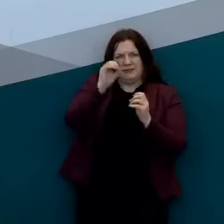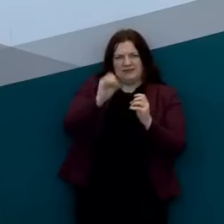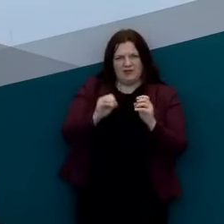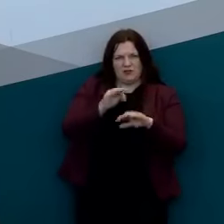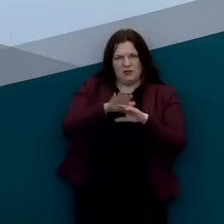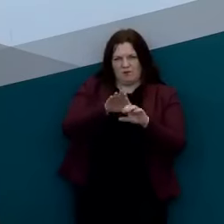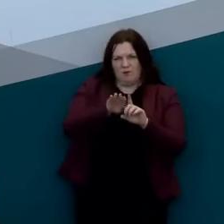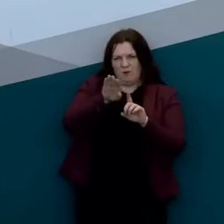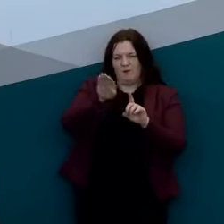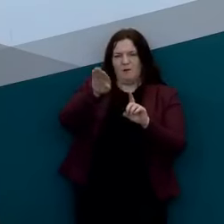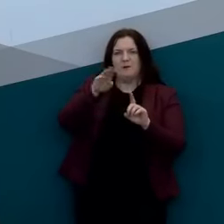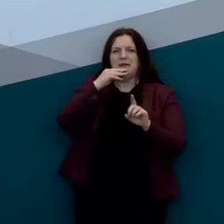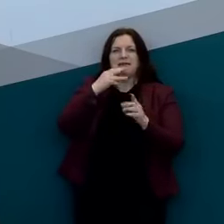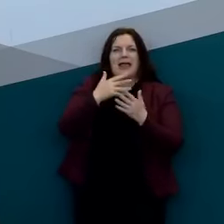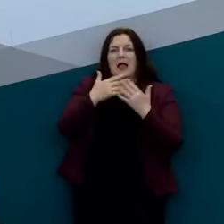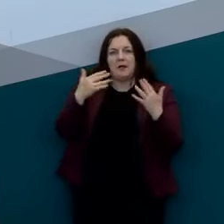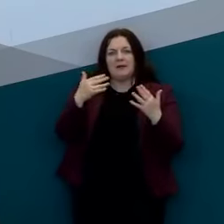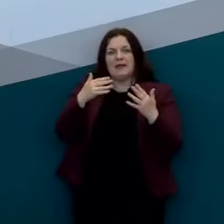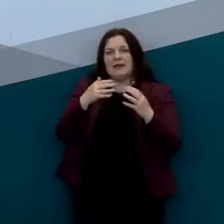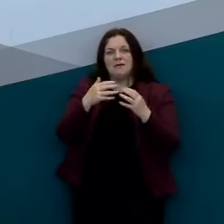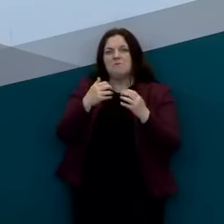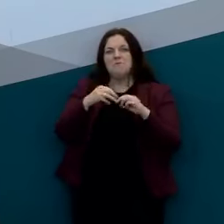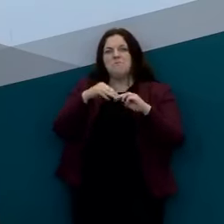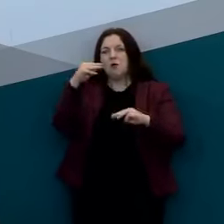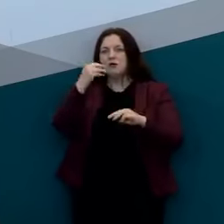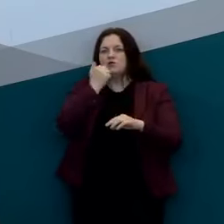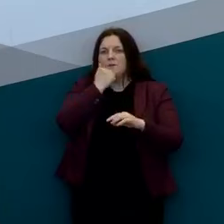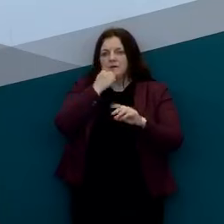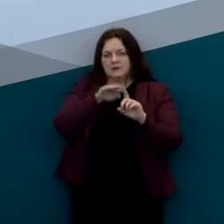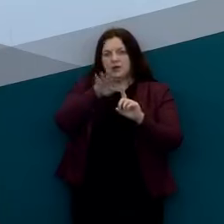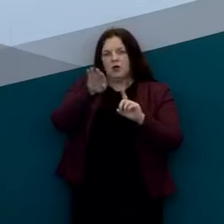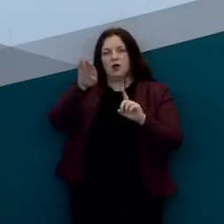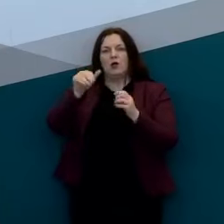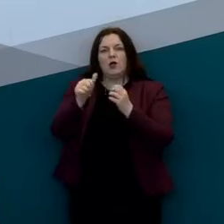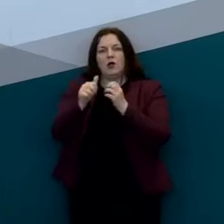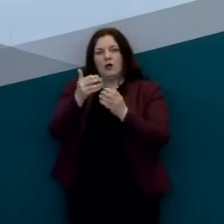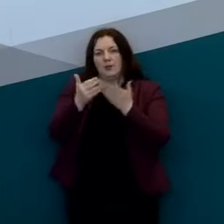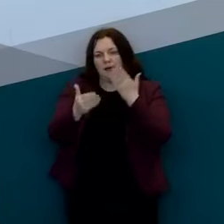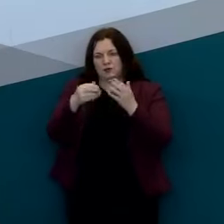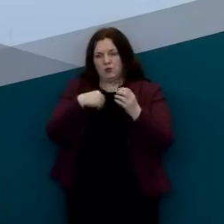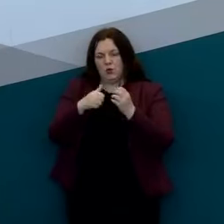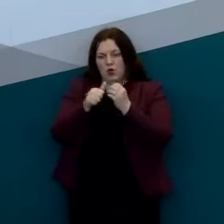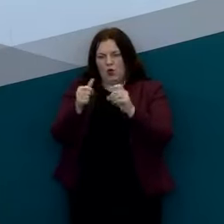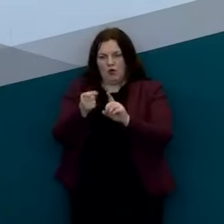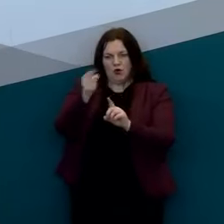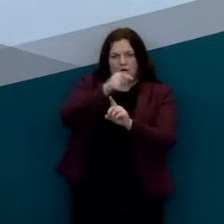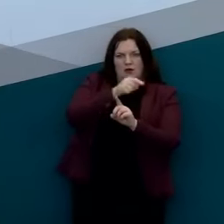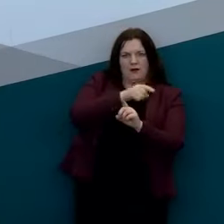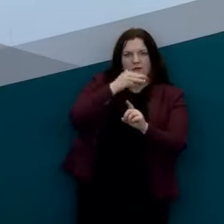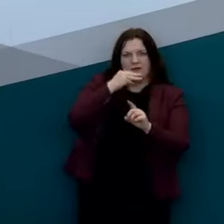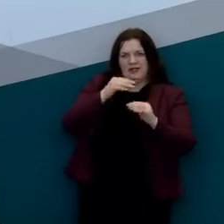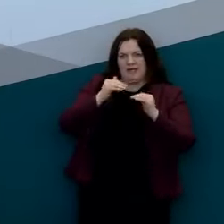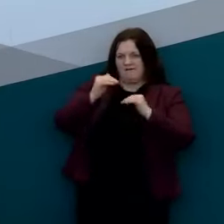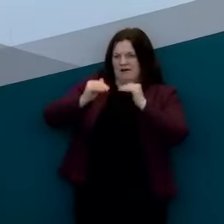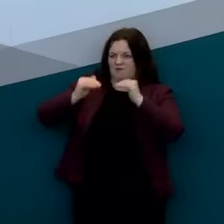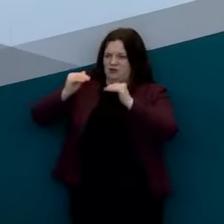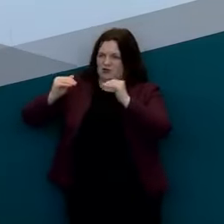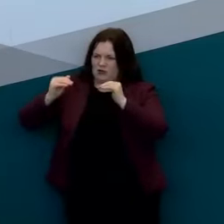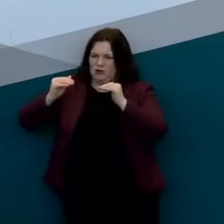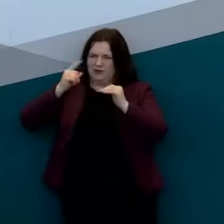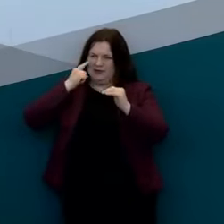words how many more cases do we have on a given day compared with the preceding day averaged over the preceding